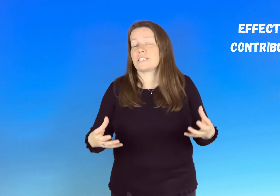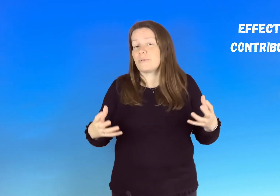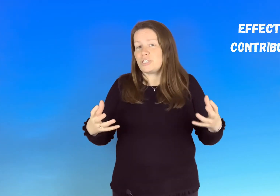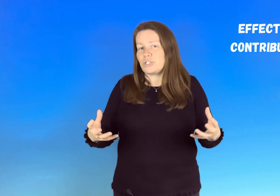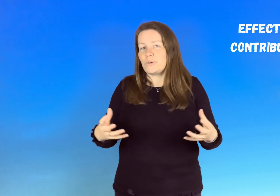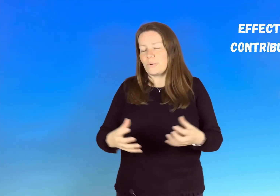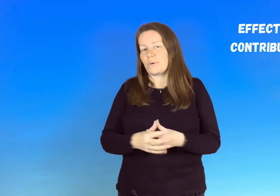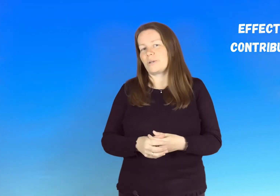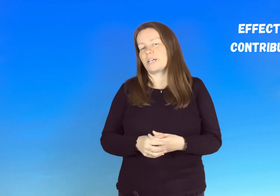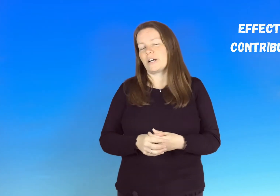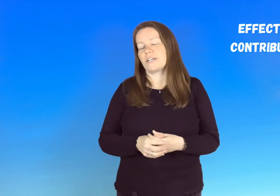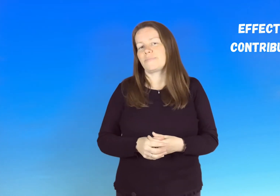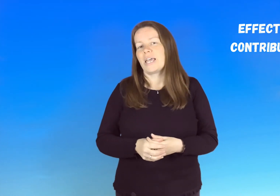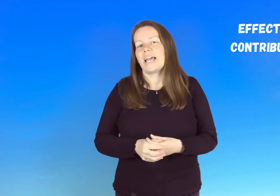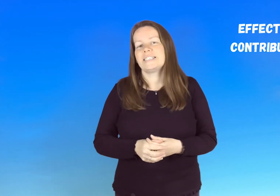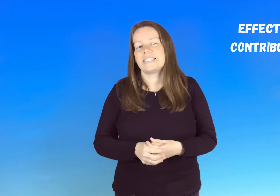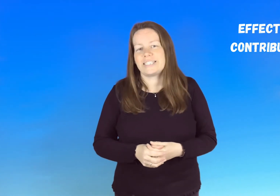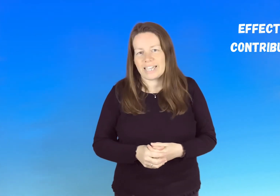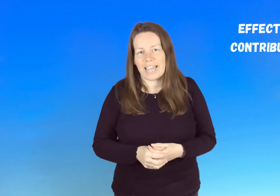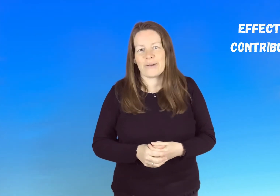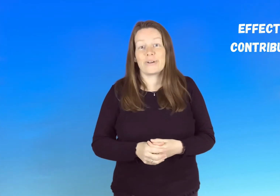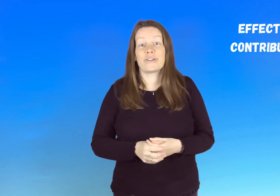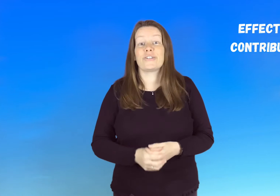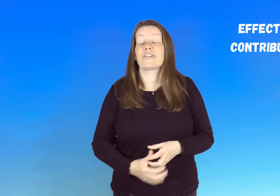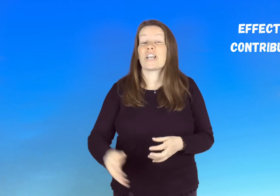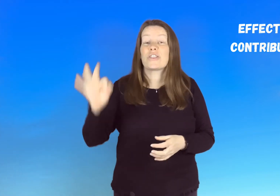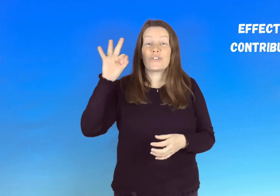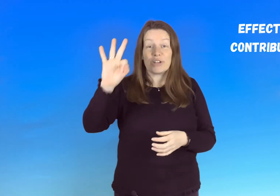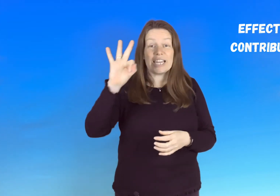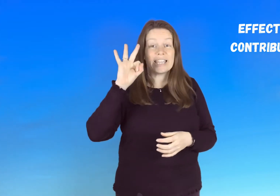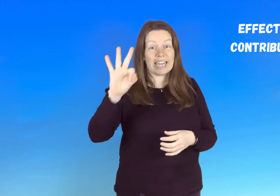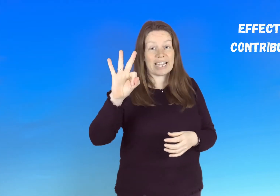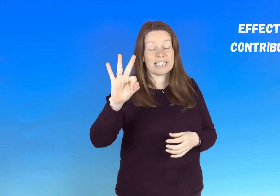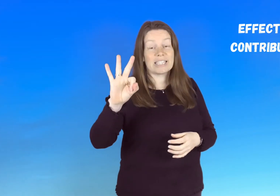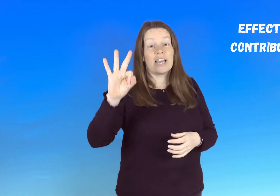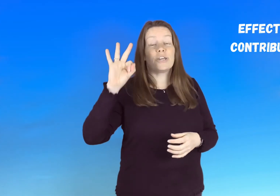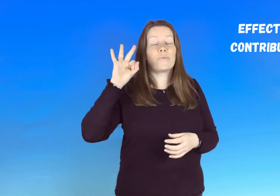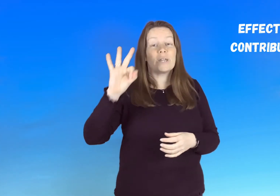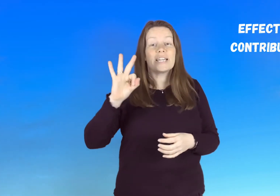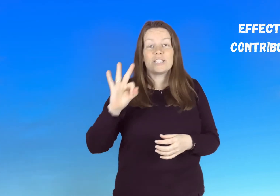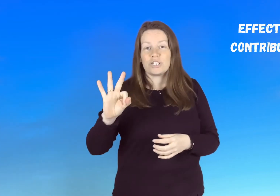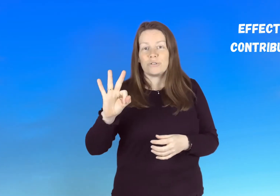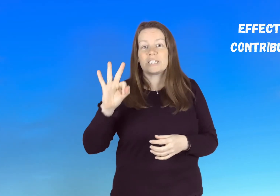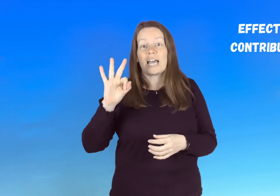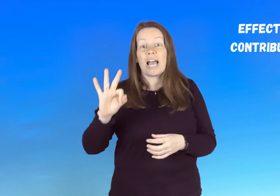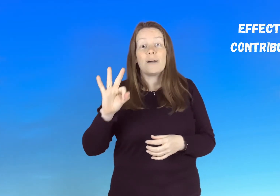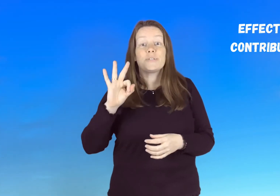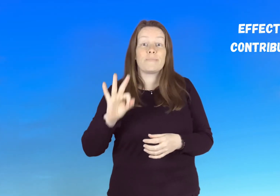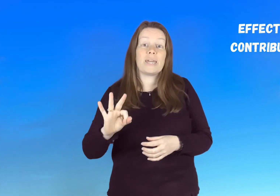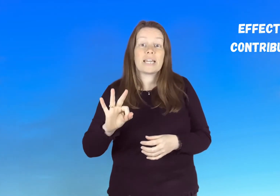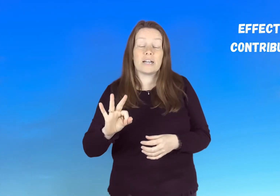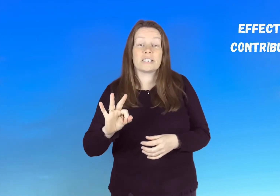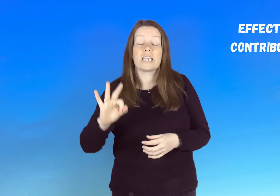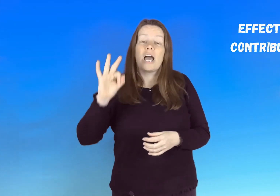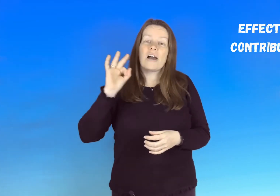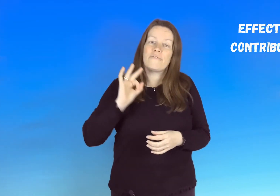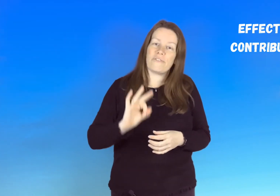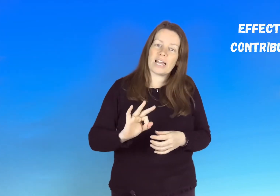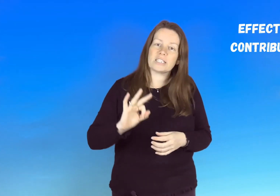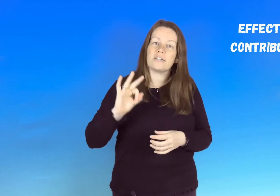that we do what we can and today we're going to look at three things that we can do to help to make us effective